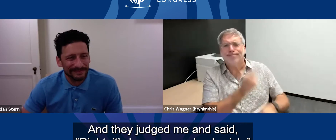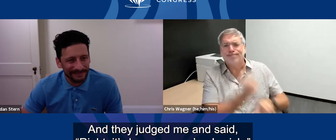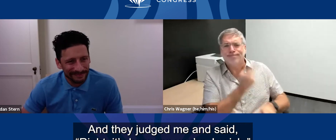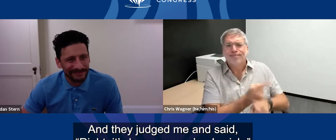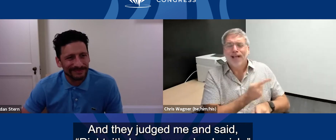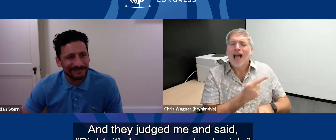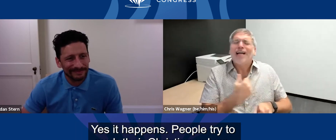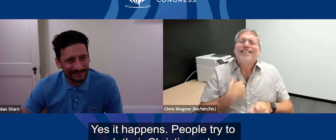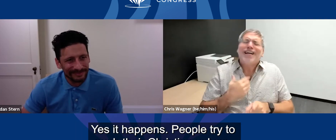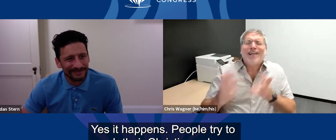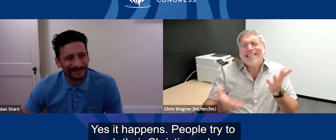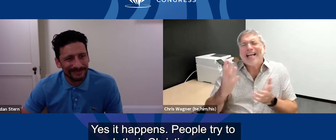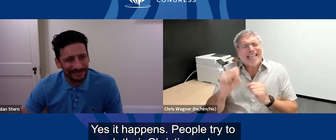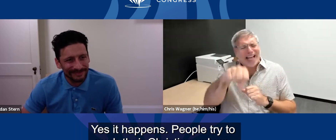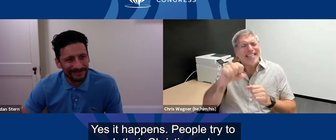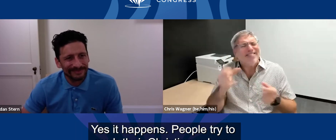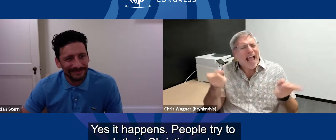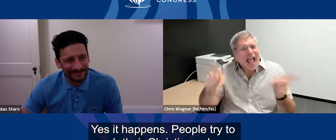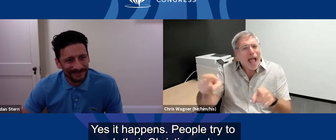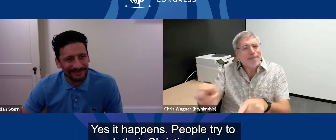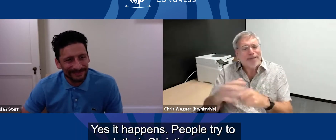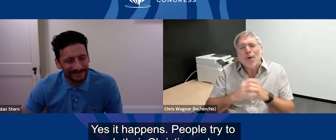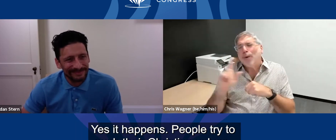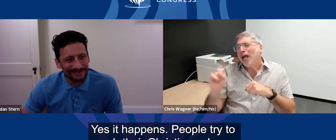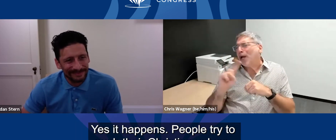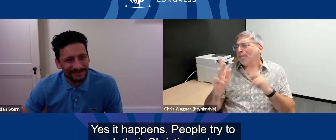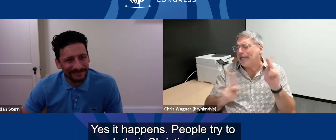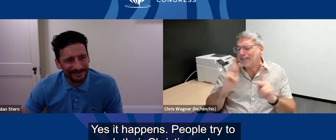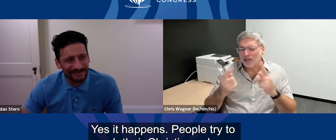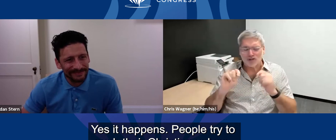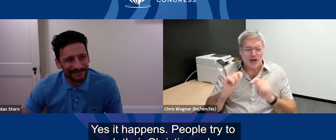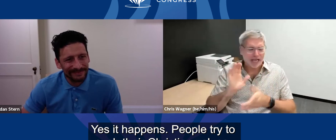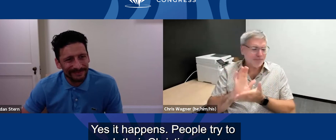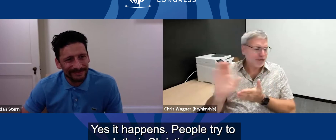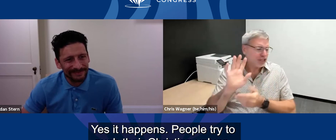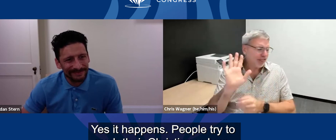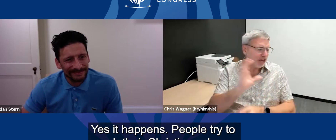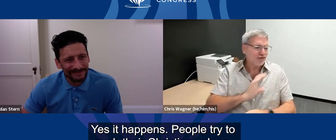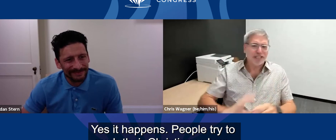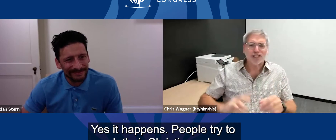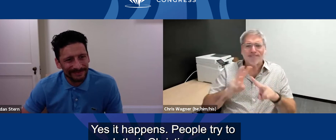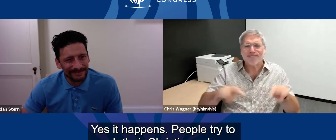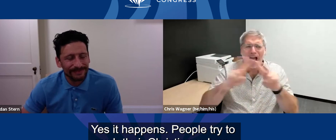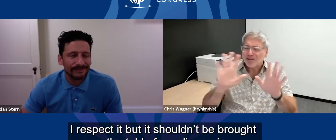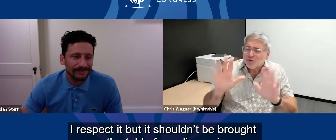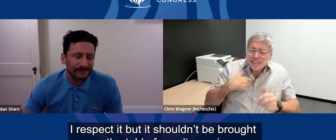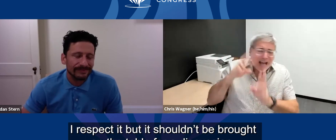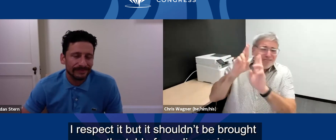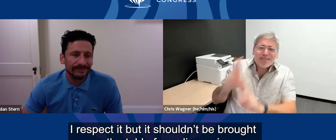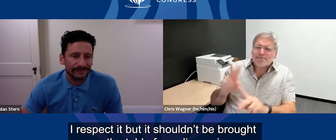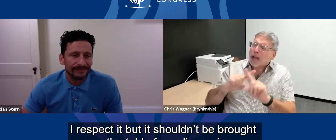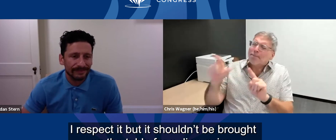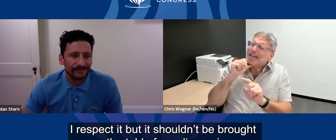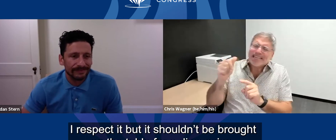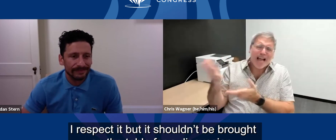said, right, it's because you're Jewish. And yes, it happens. People try to push their Christian values. I respect it, but